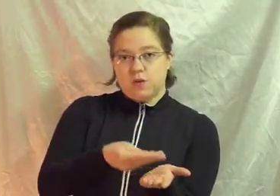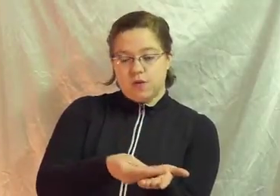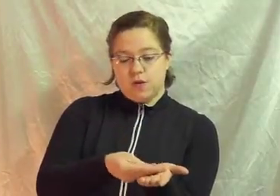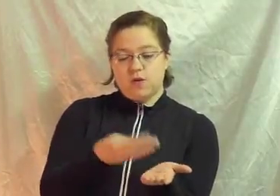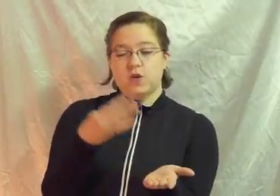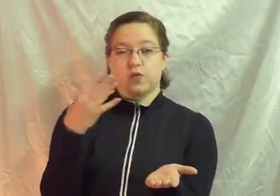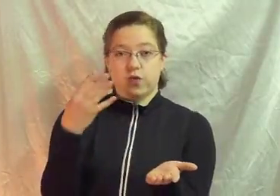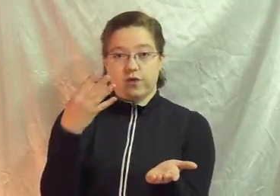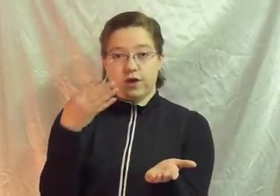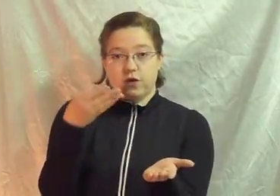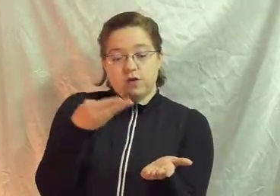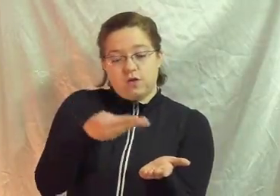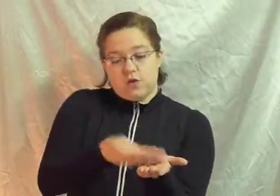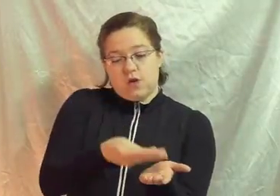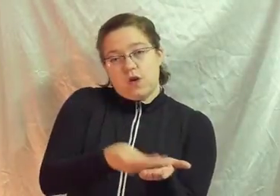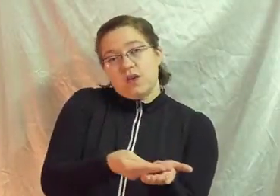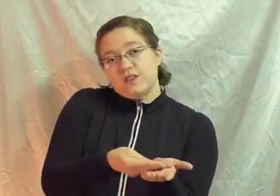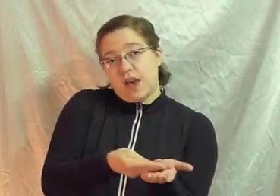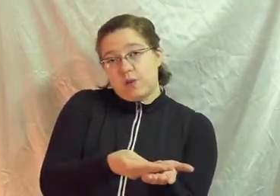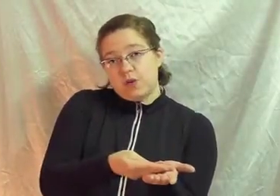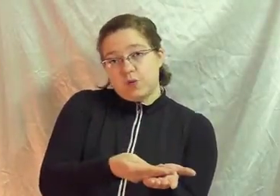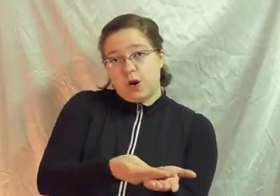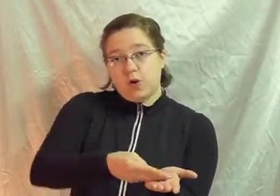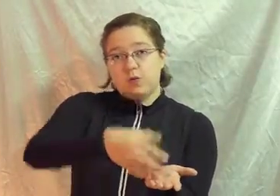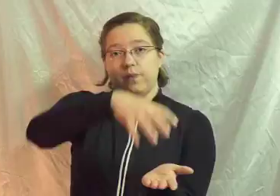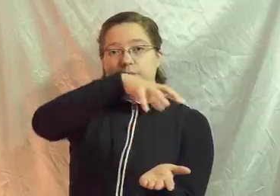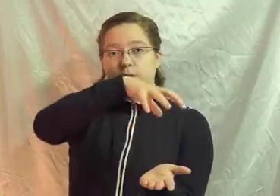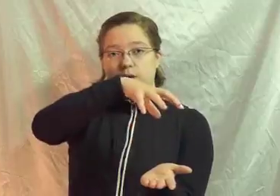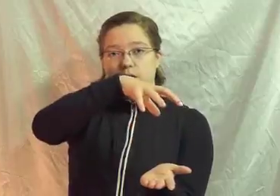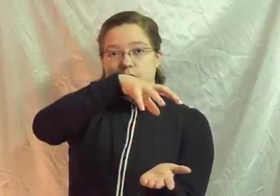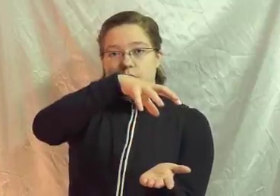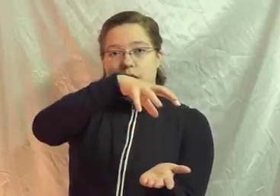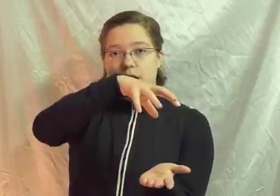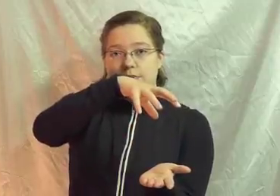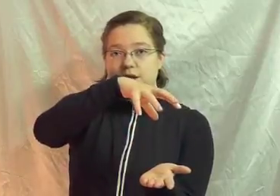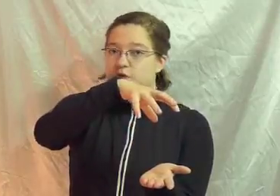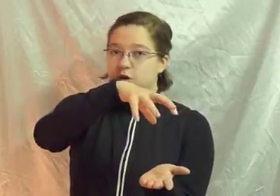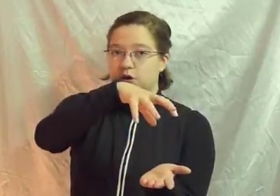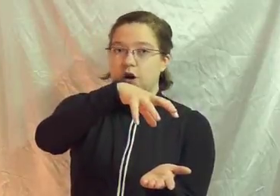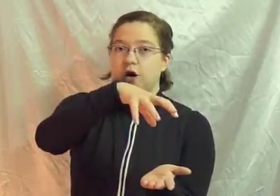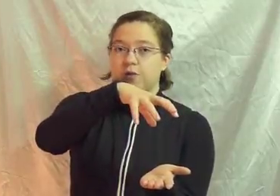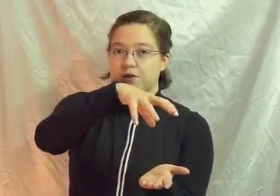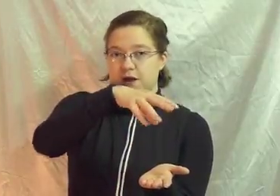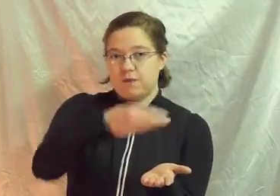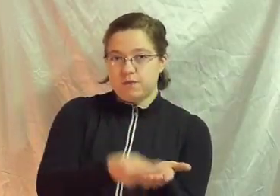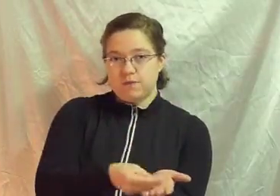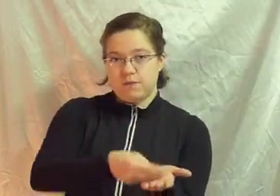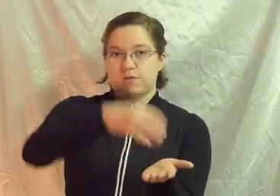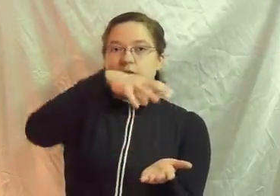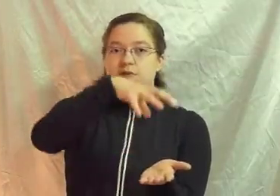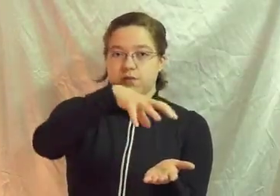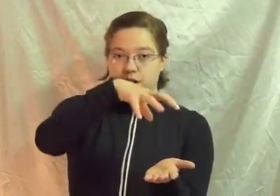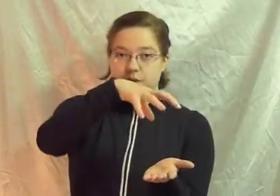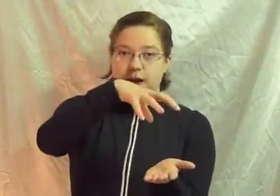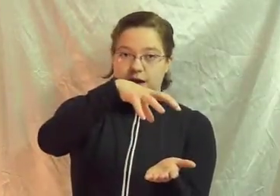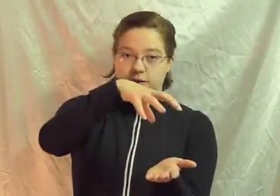Your four fingers Tap on your palm And then do a claw above it Money pile